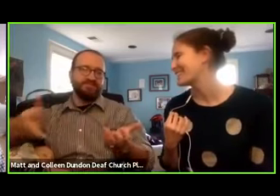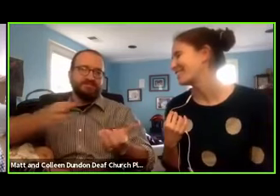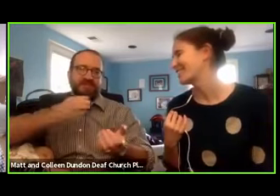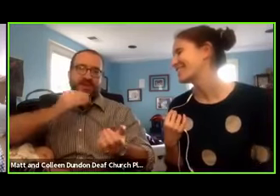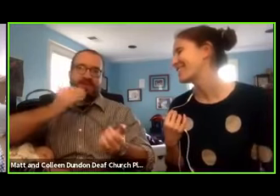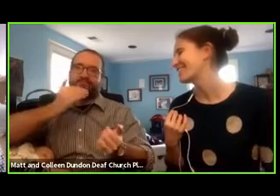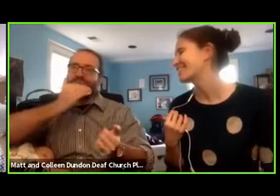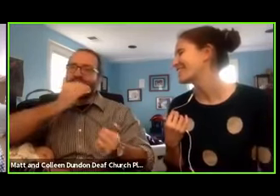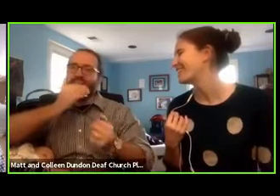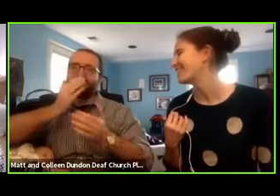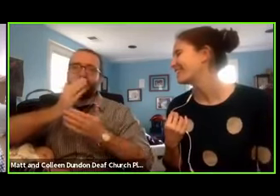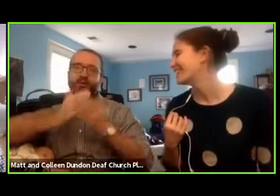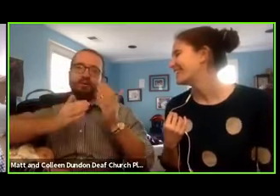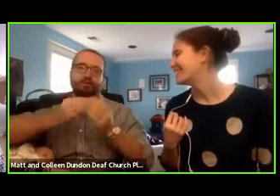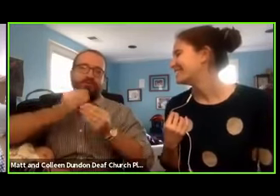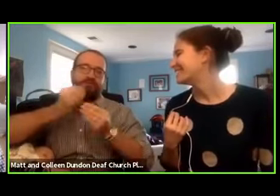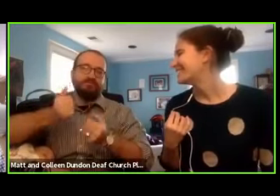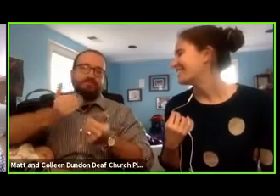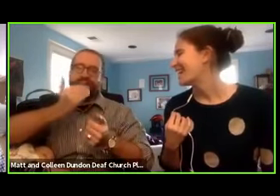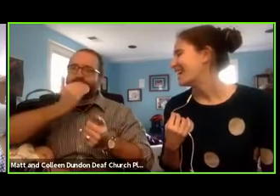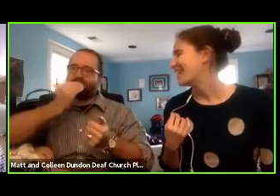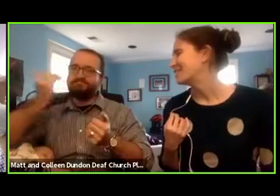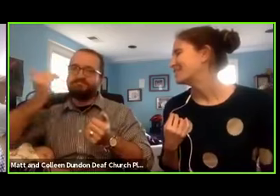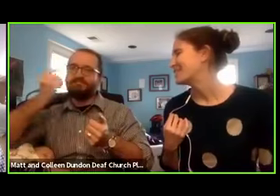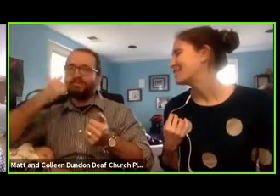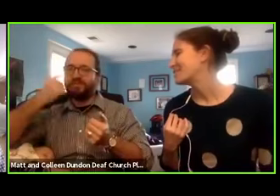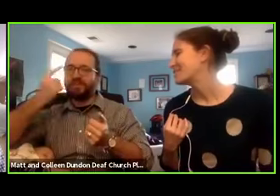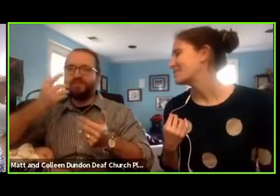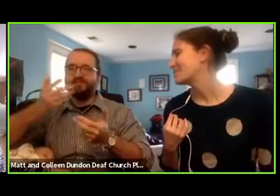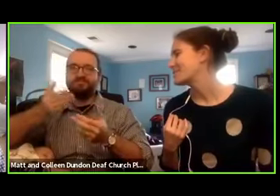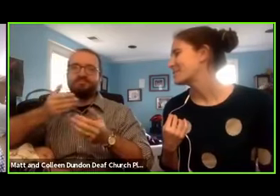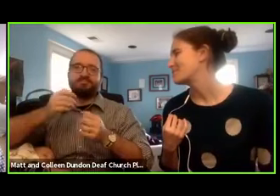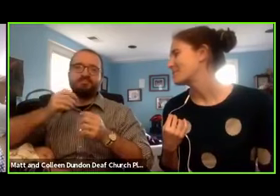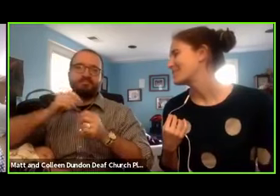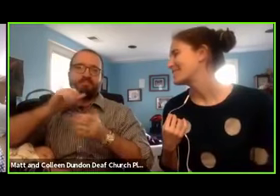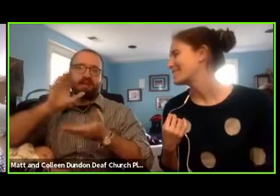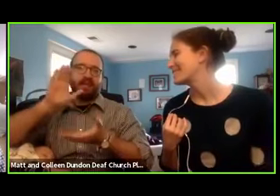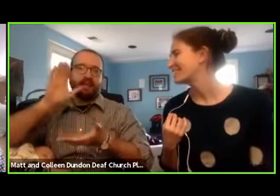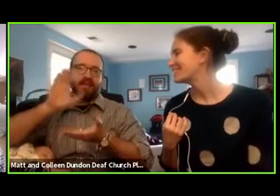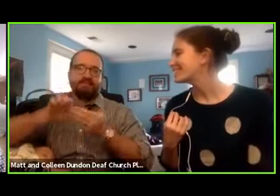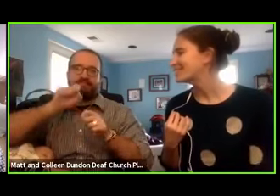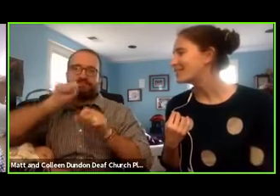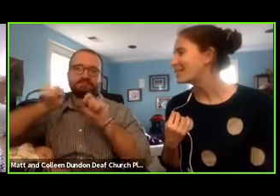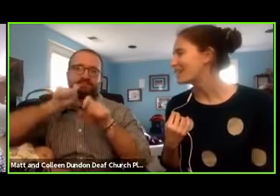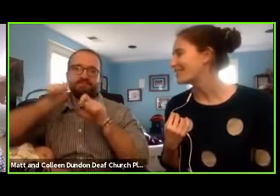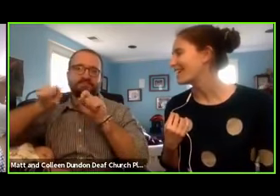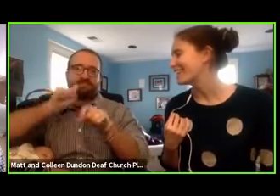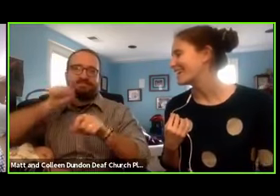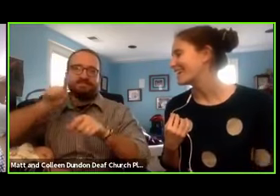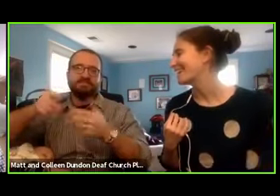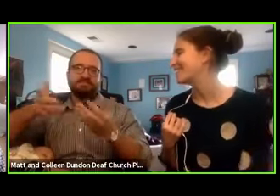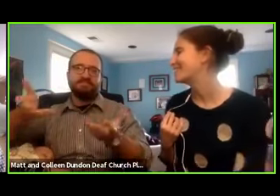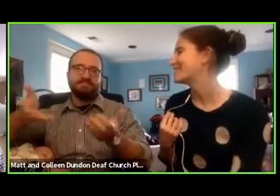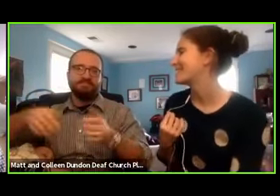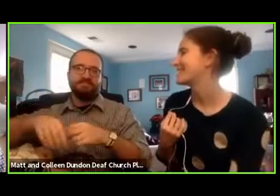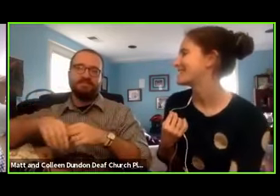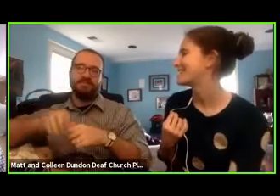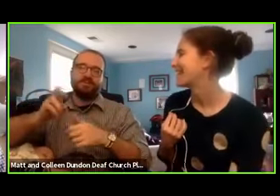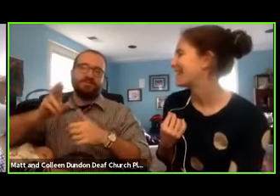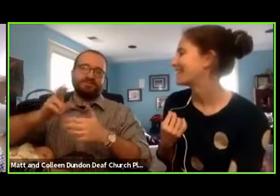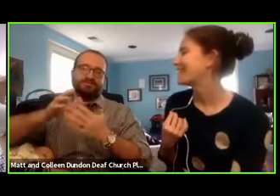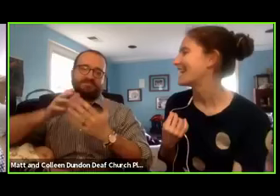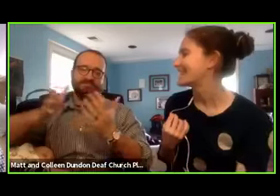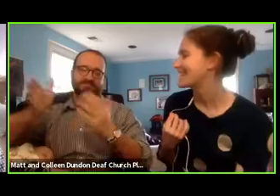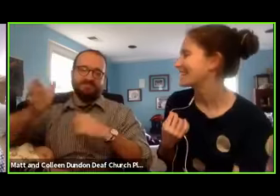Right. Talk with each other. So, you know, there's been some jokes going around there, you know, just